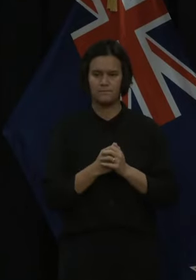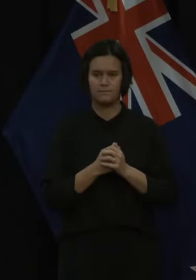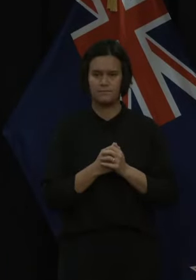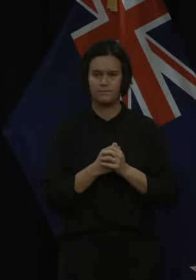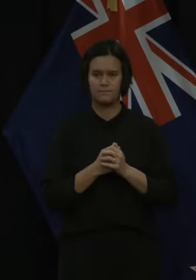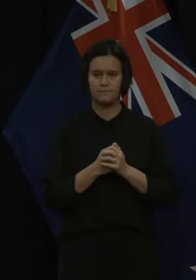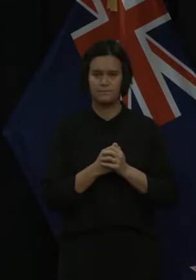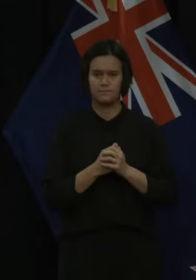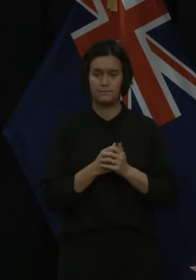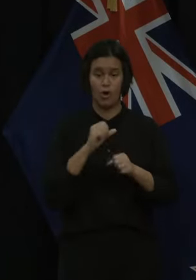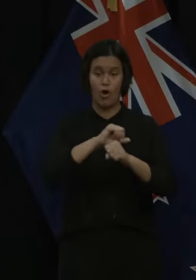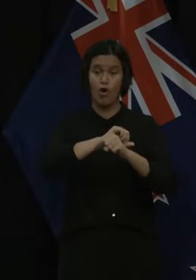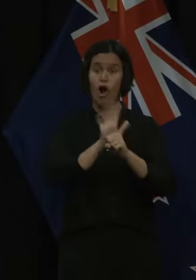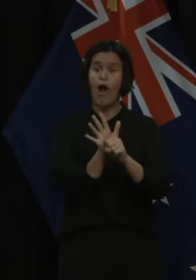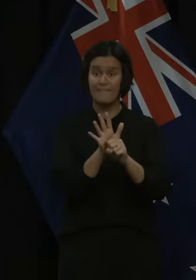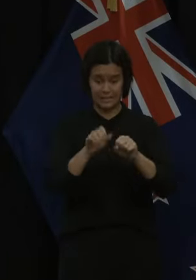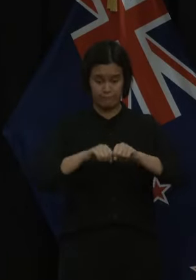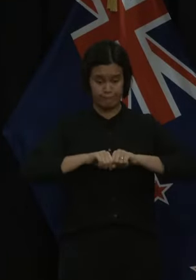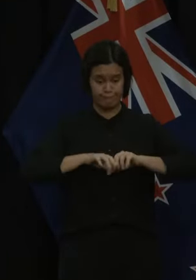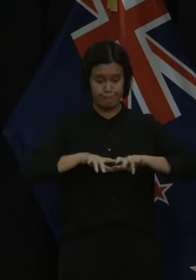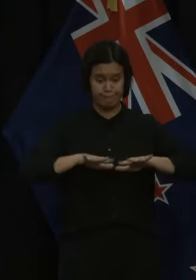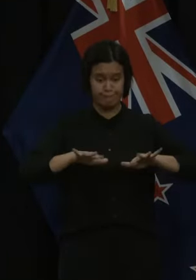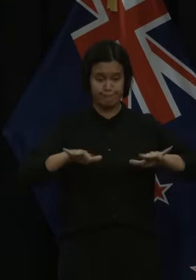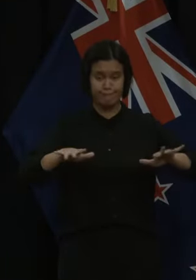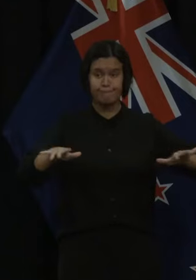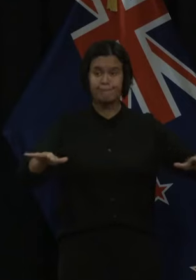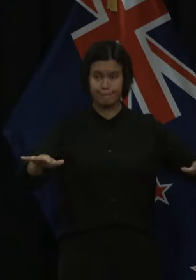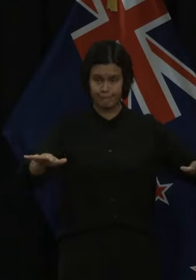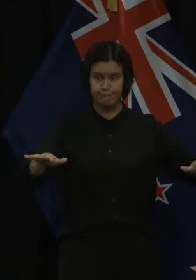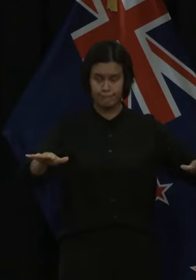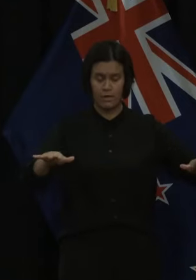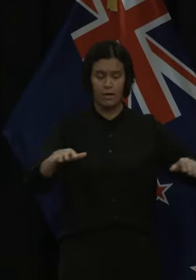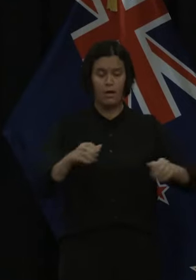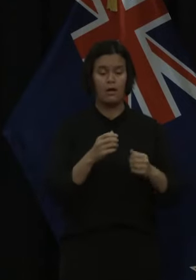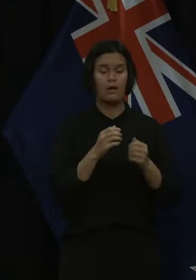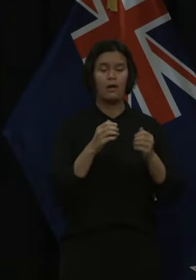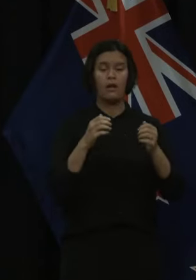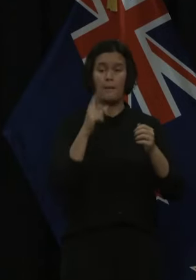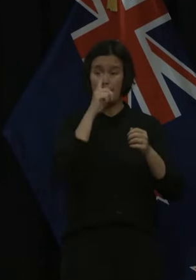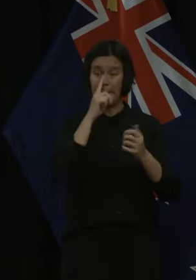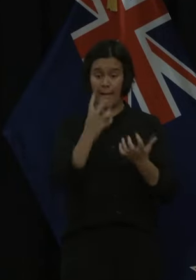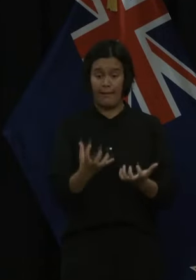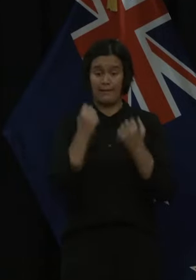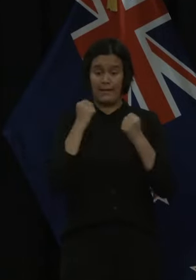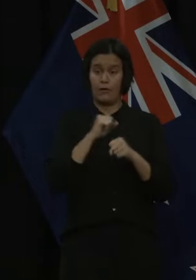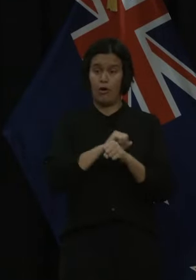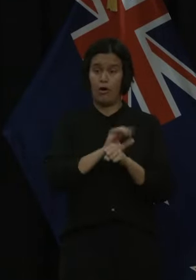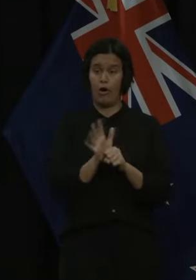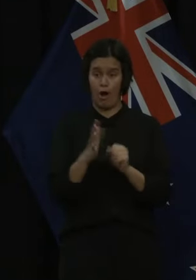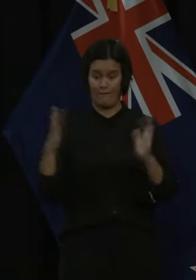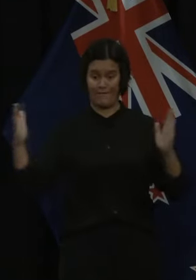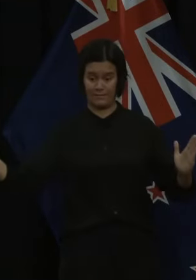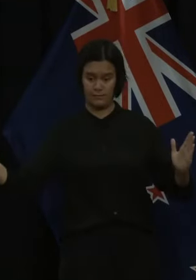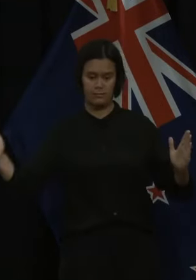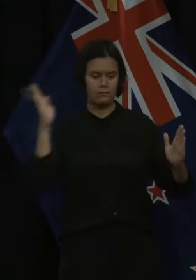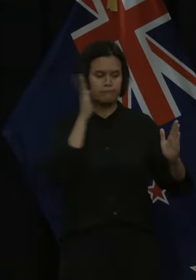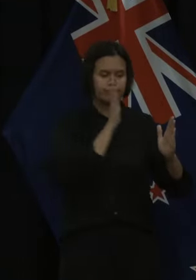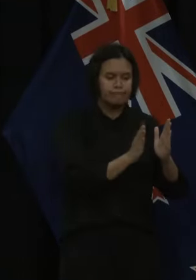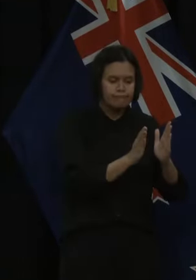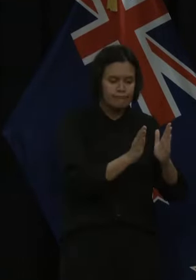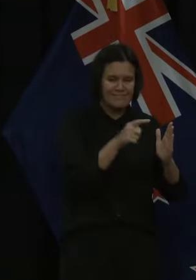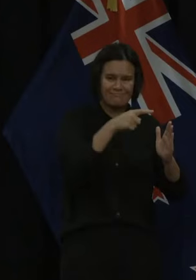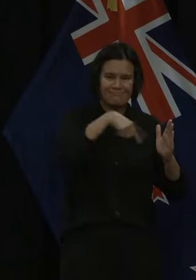outbreak has remained at between 11 and 12 per cent, and it has been for the last four weeks, our proportion of people